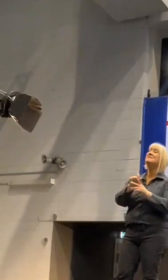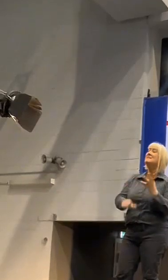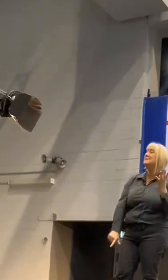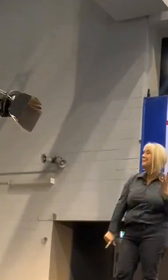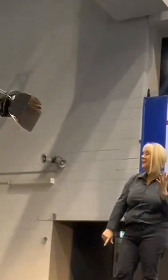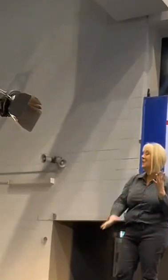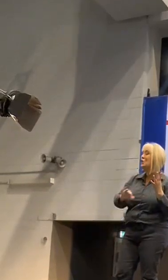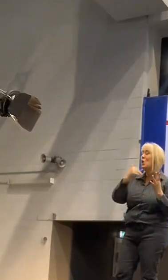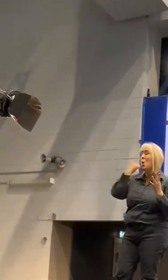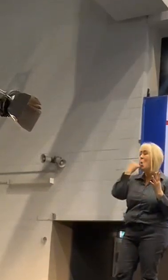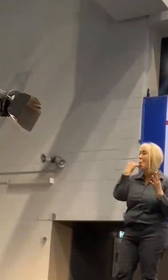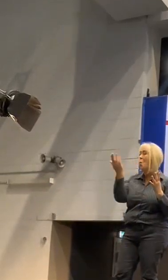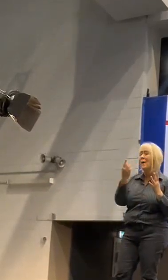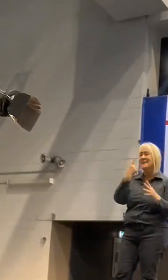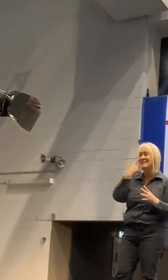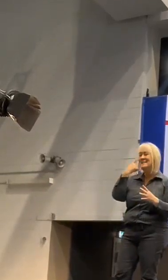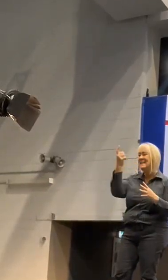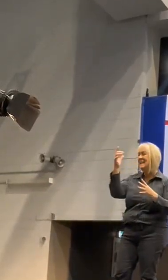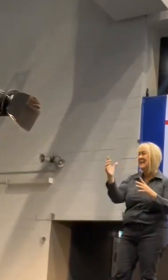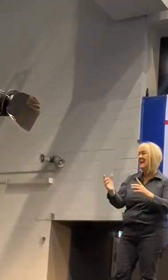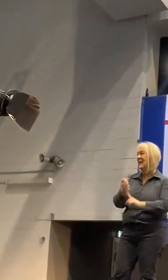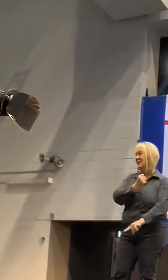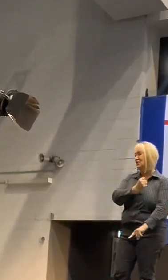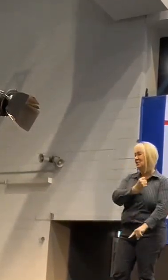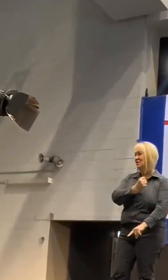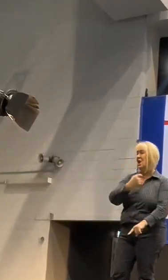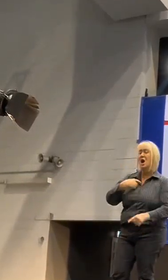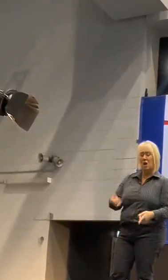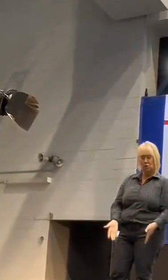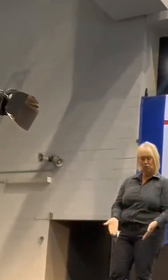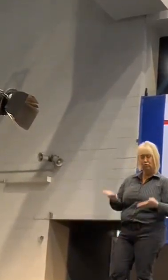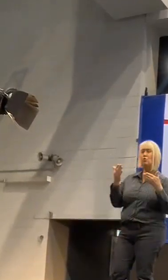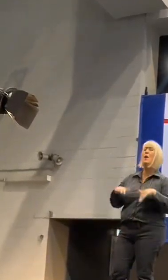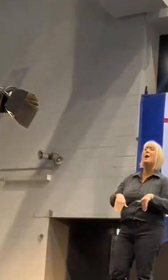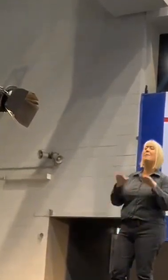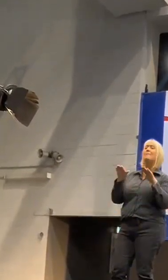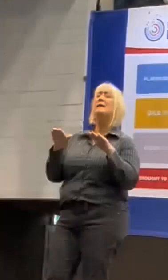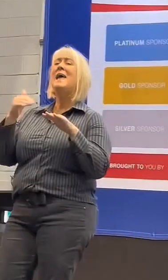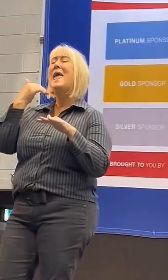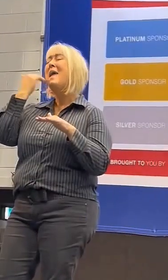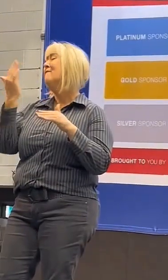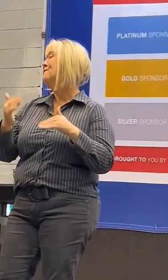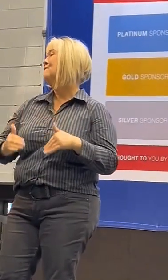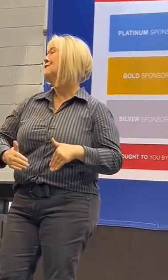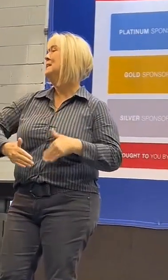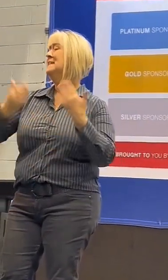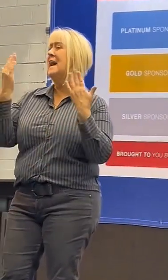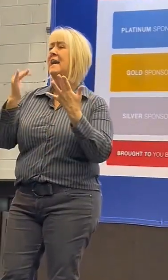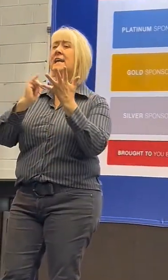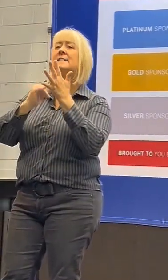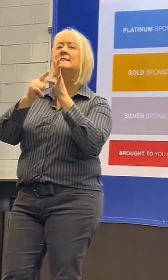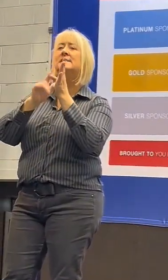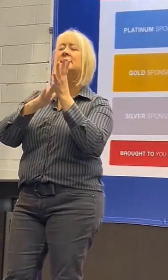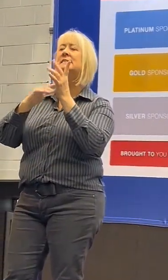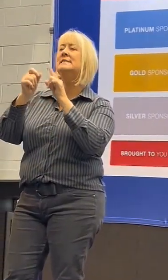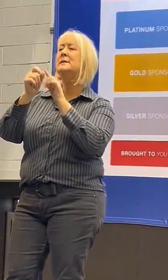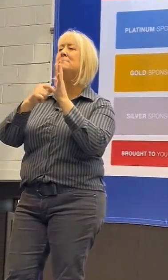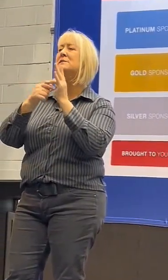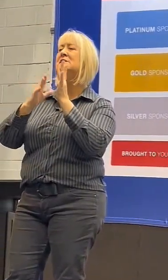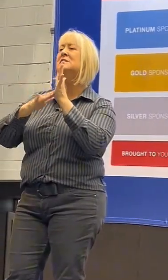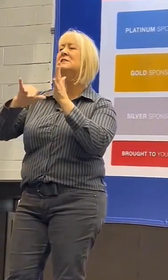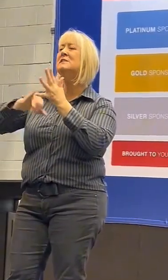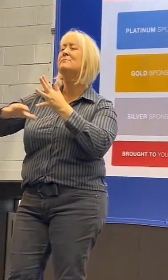I grapple with a whole range of symptoms every single day from Lyme disease. And I can't recall the last time